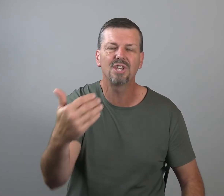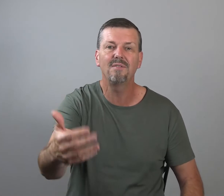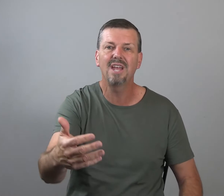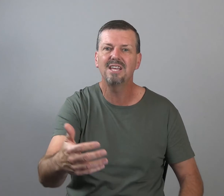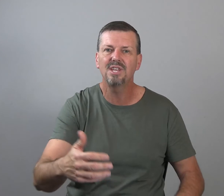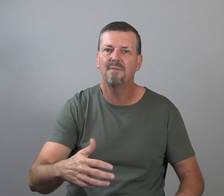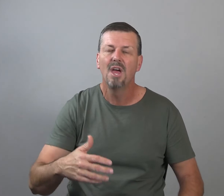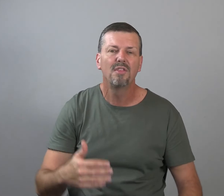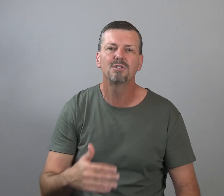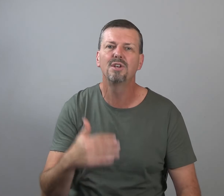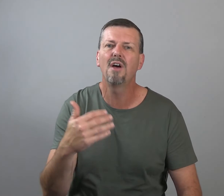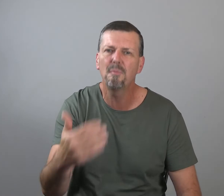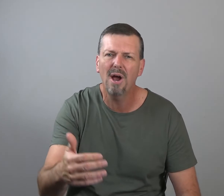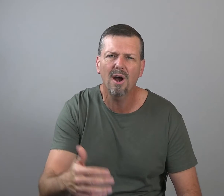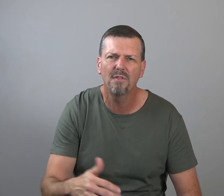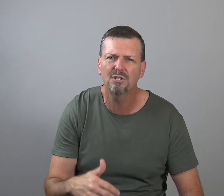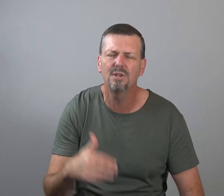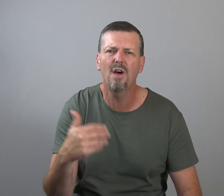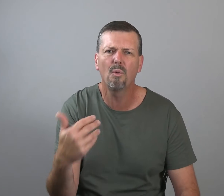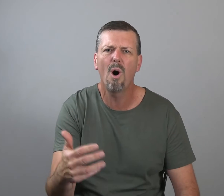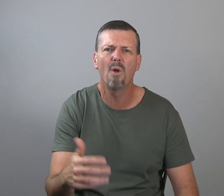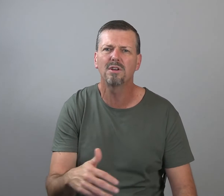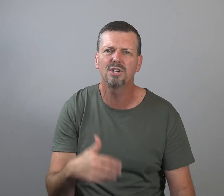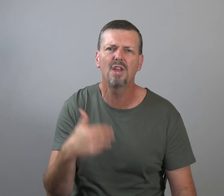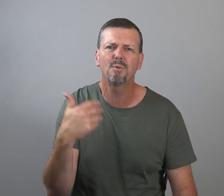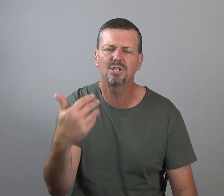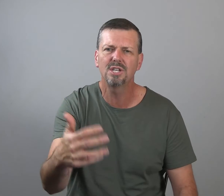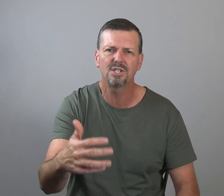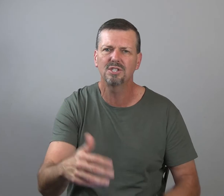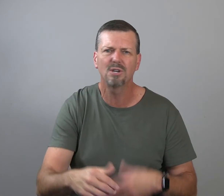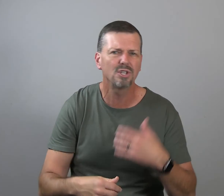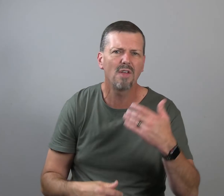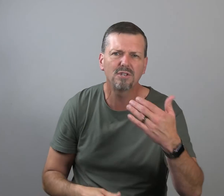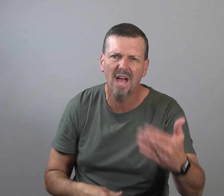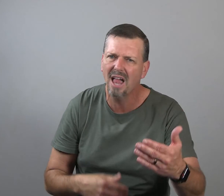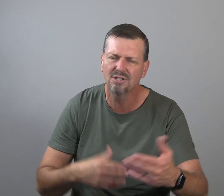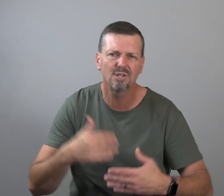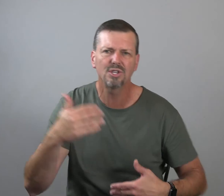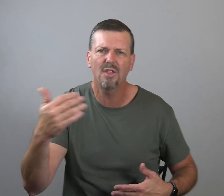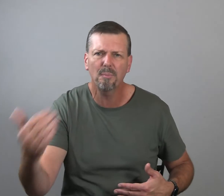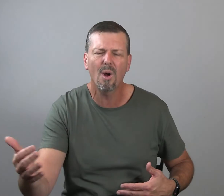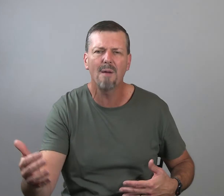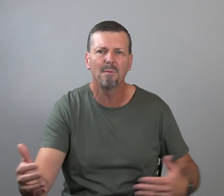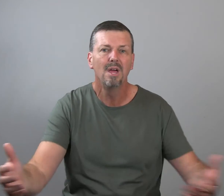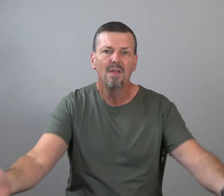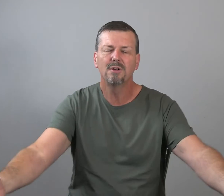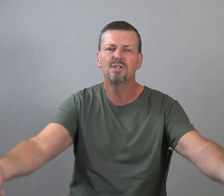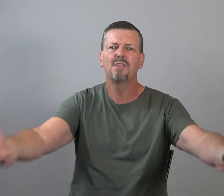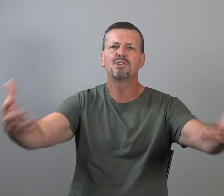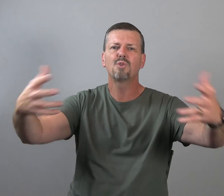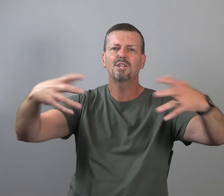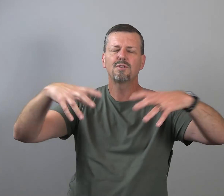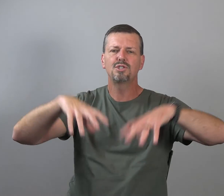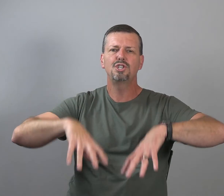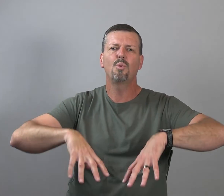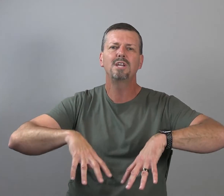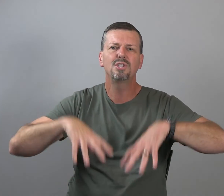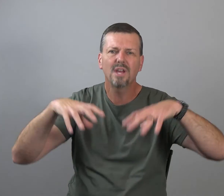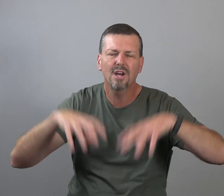seven days in, there's another barrier. There's another wall. There's another resistance. There's another challenge. There's another problem. There's another stressful situation that